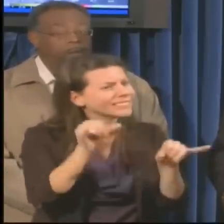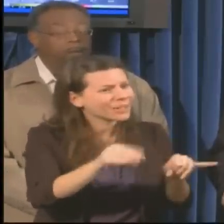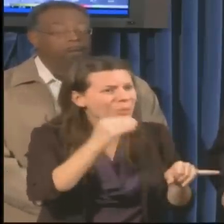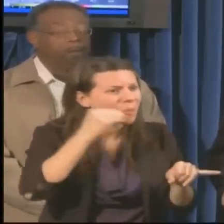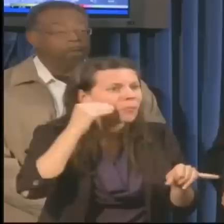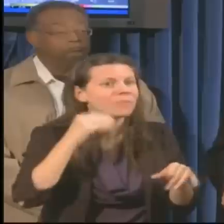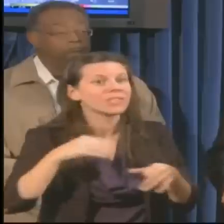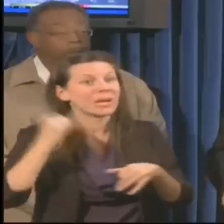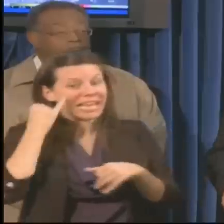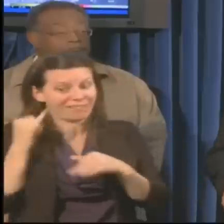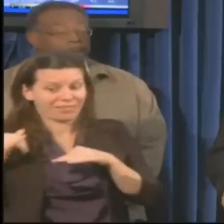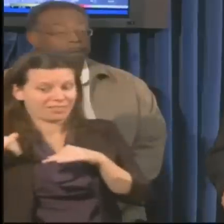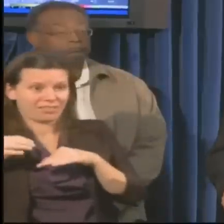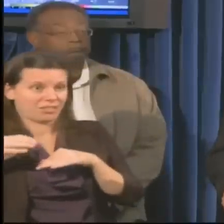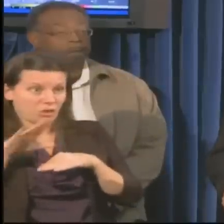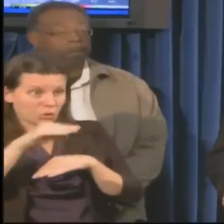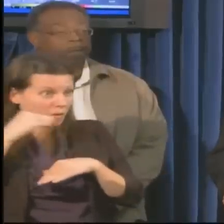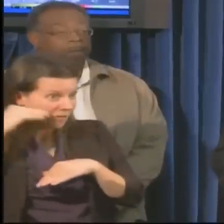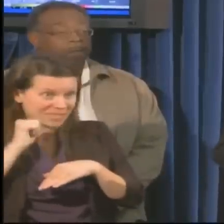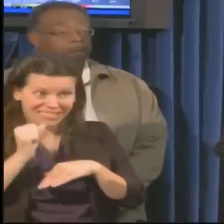for the next three or four days in our state.